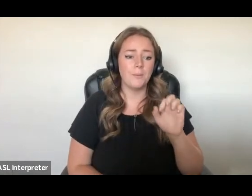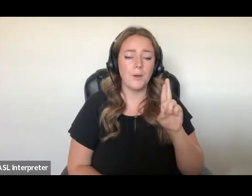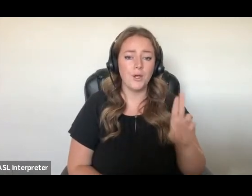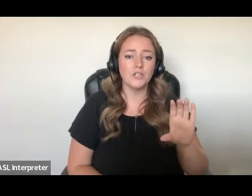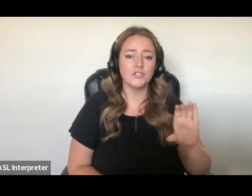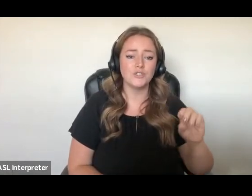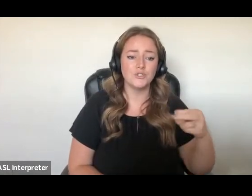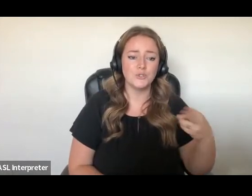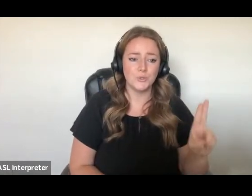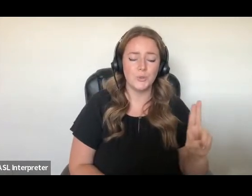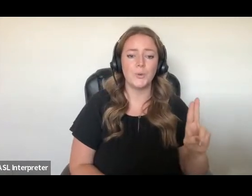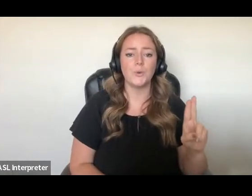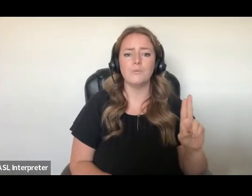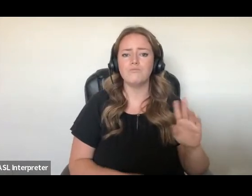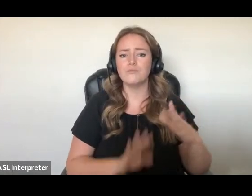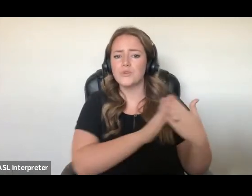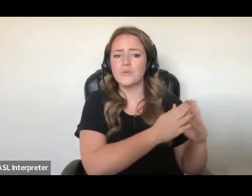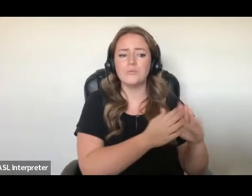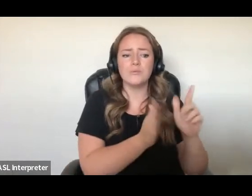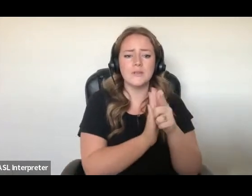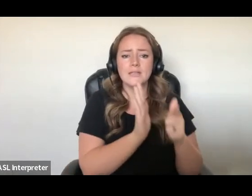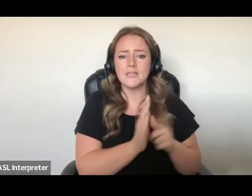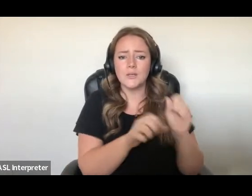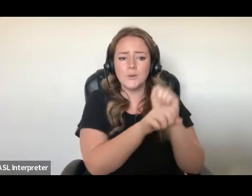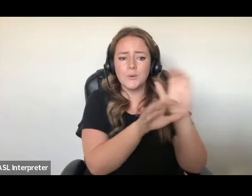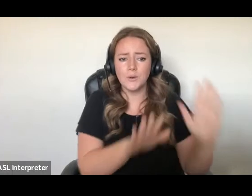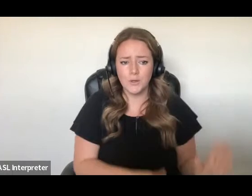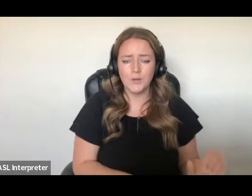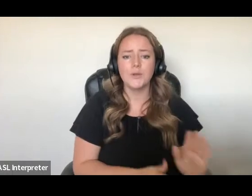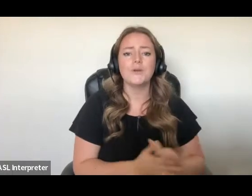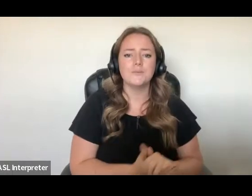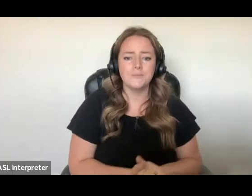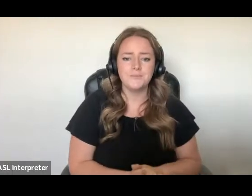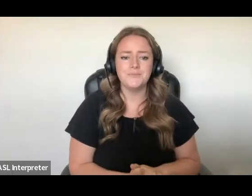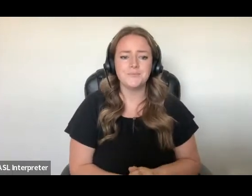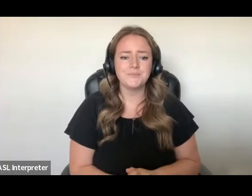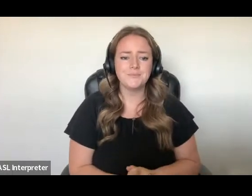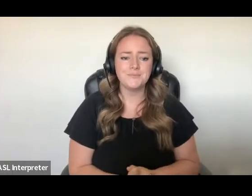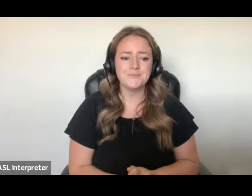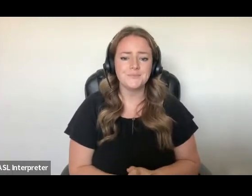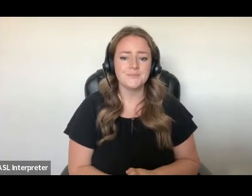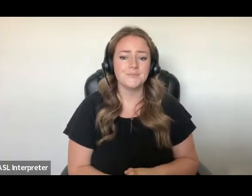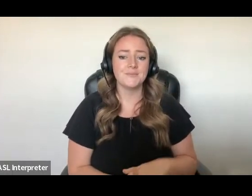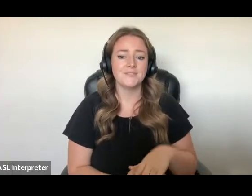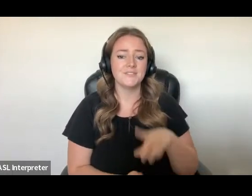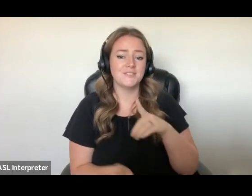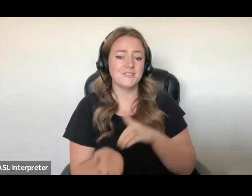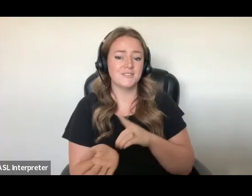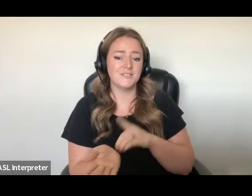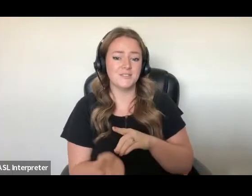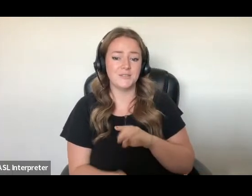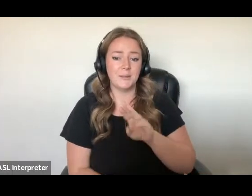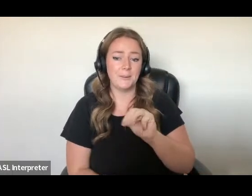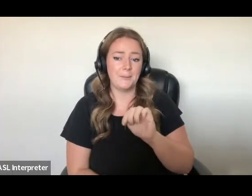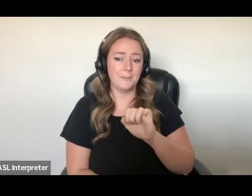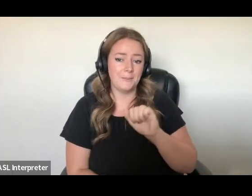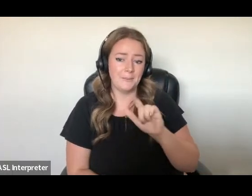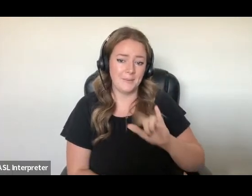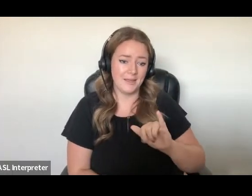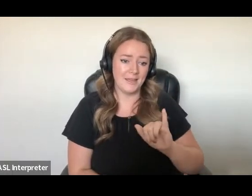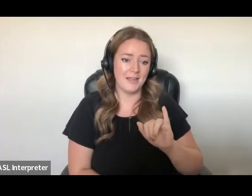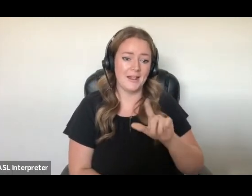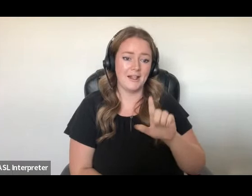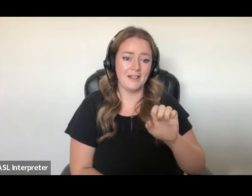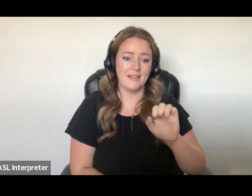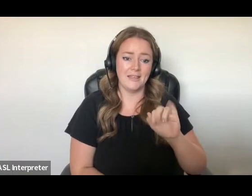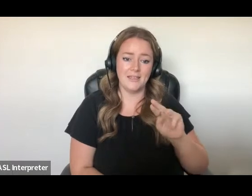Community Legal Worker, Immigration and Refugee Legal Clinic. Dr. Mei-Ling Wiedemeyer from the Center for Gender and